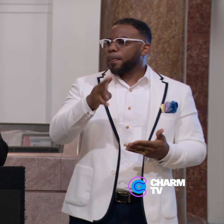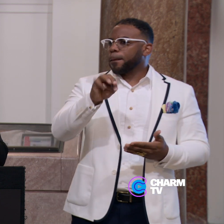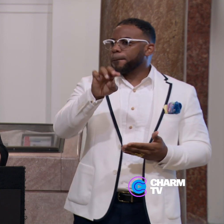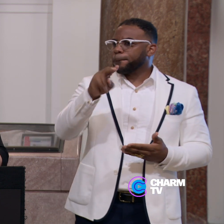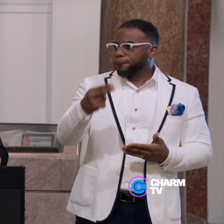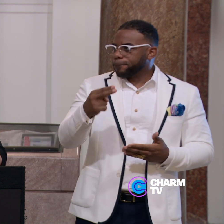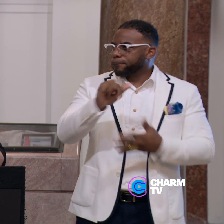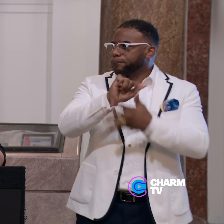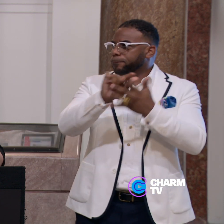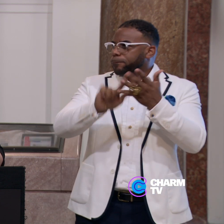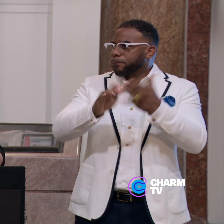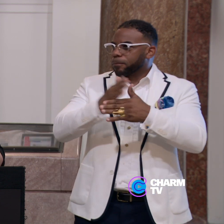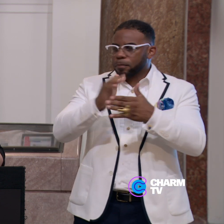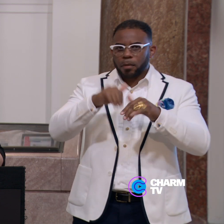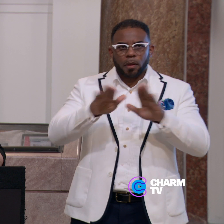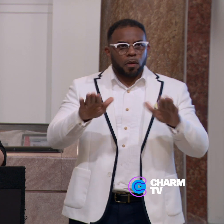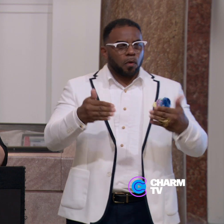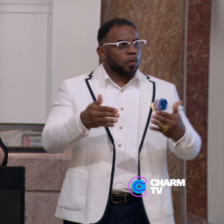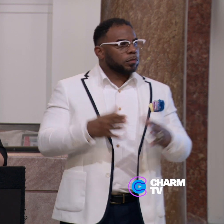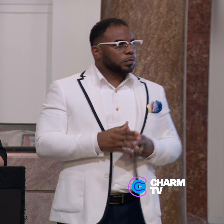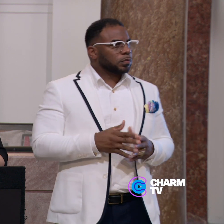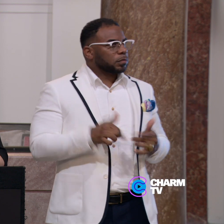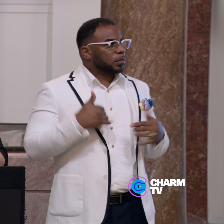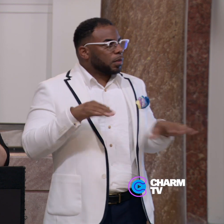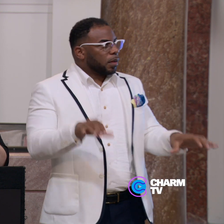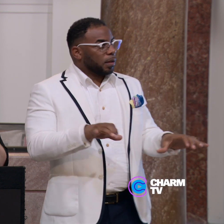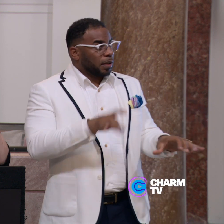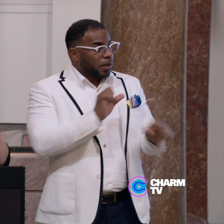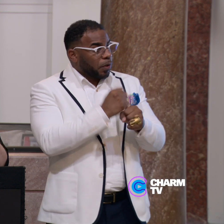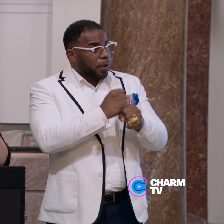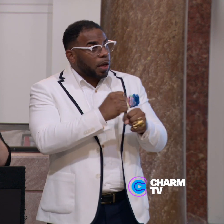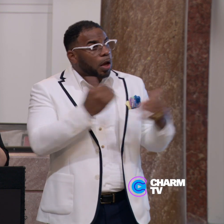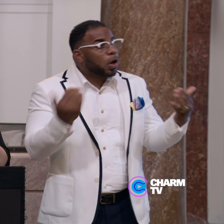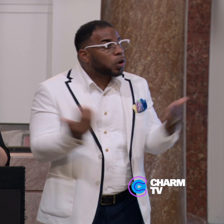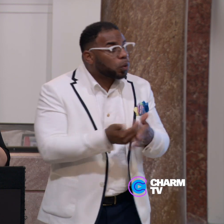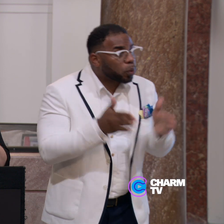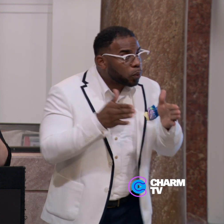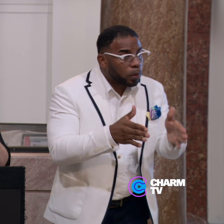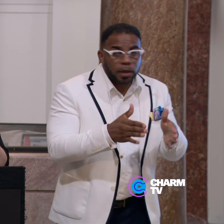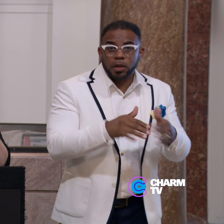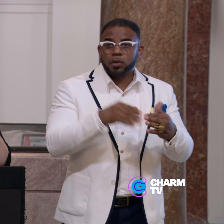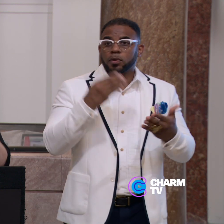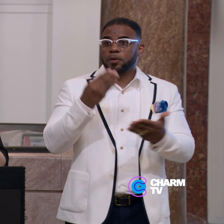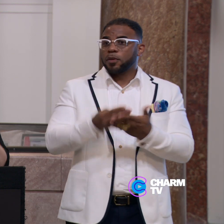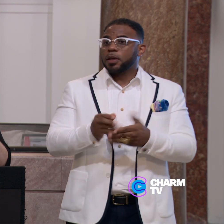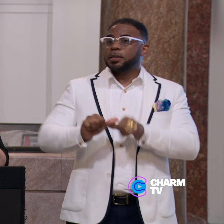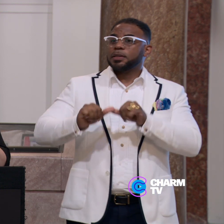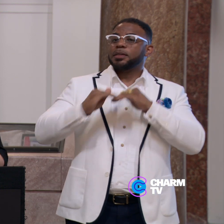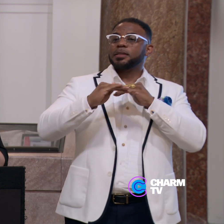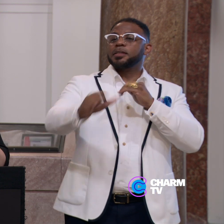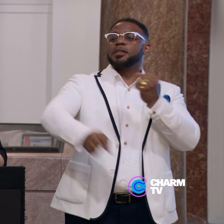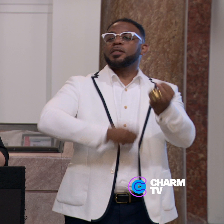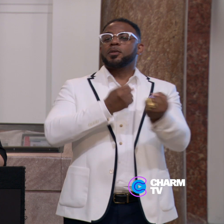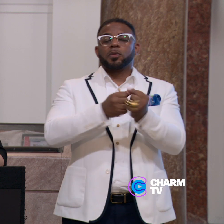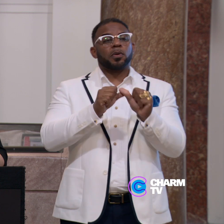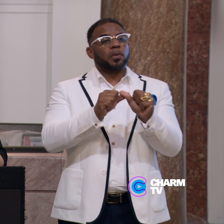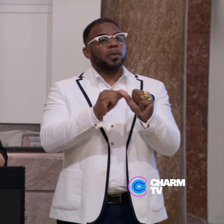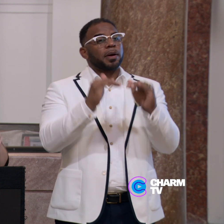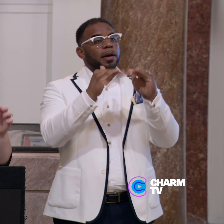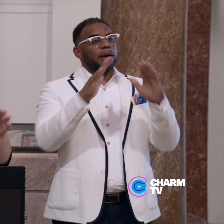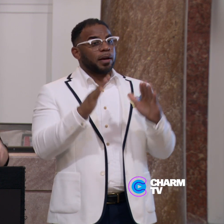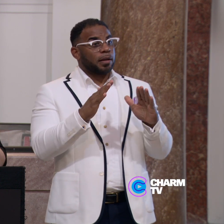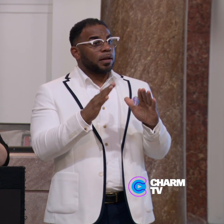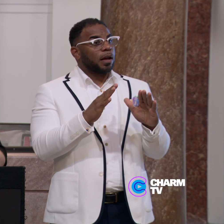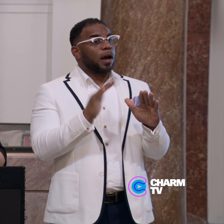MDH and all the other partners in this room have done is create a new way to fund and sustainably support permanent supportive